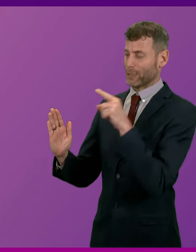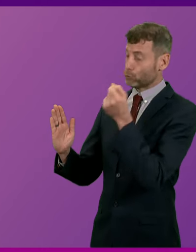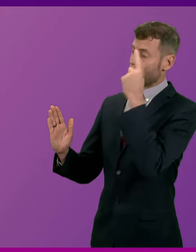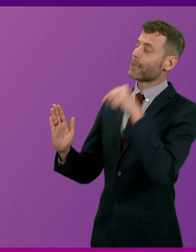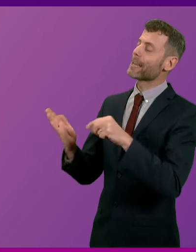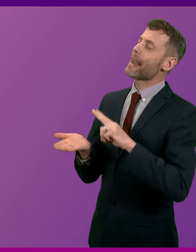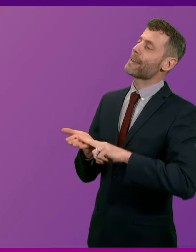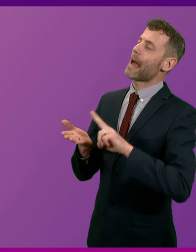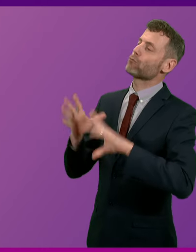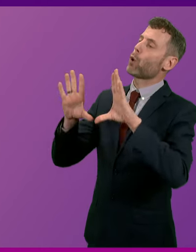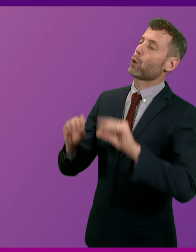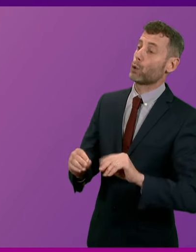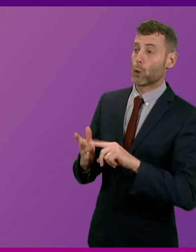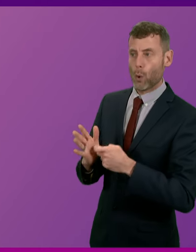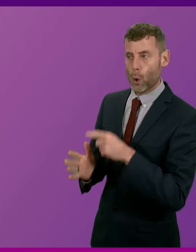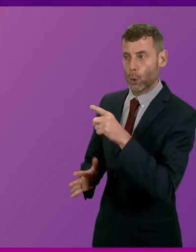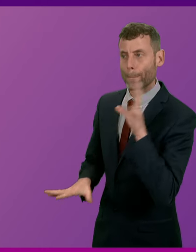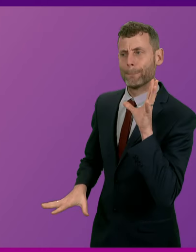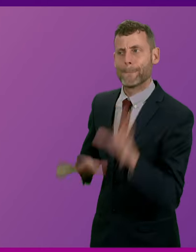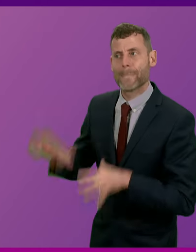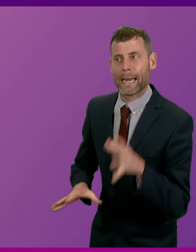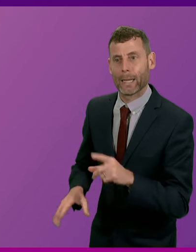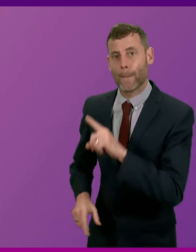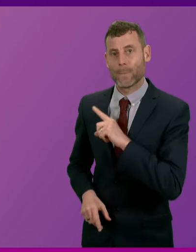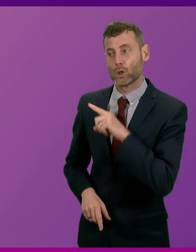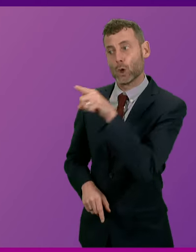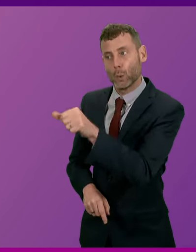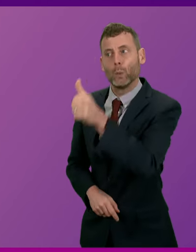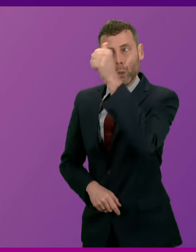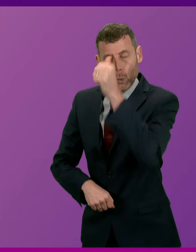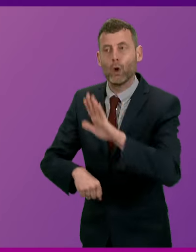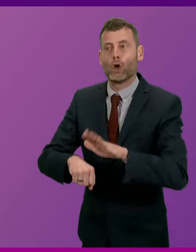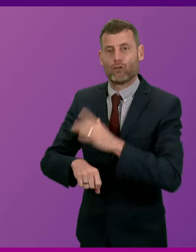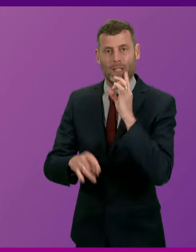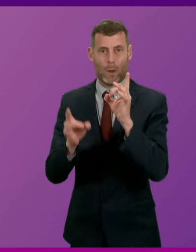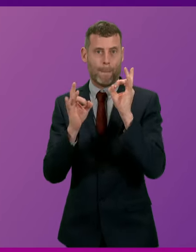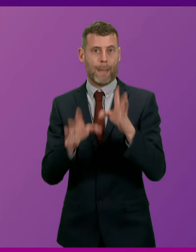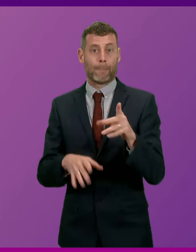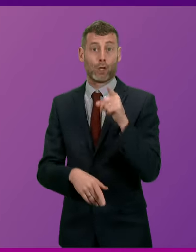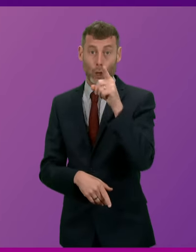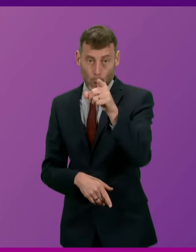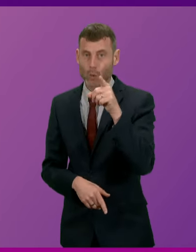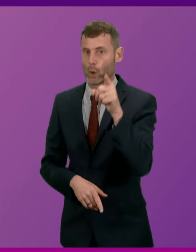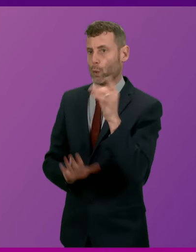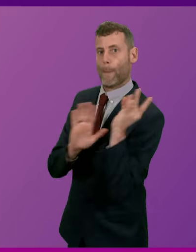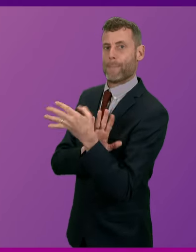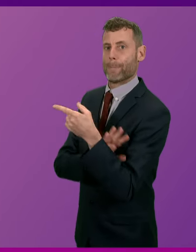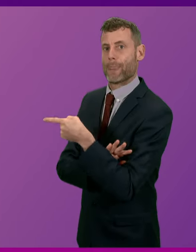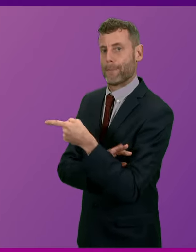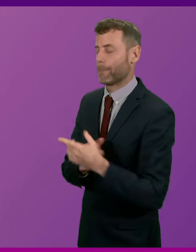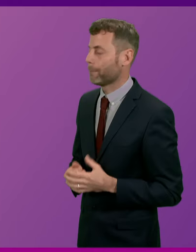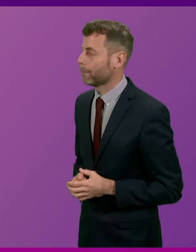did Hamza Youssef panic because the extreme Greens were about to jump before he could dump them? First Minister,